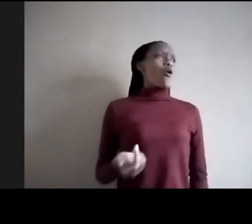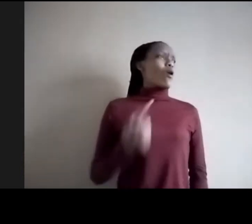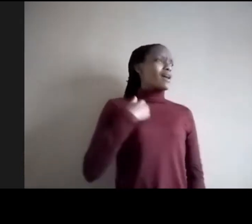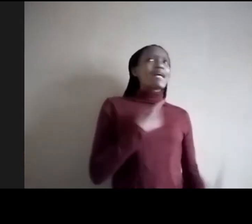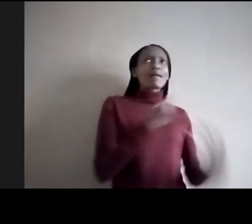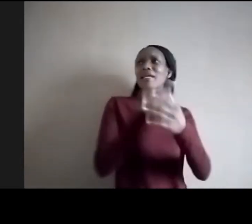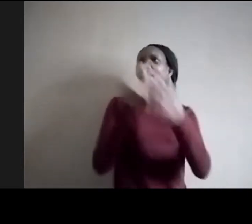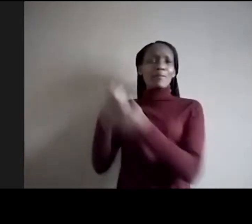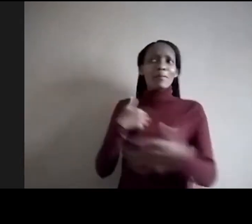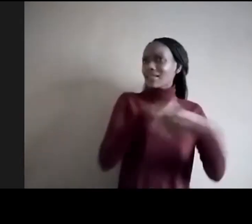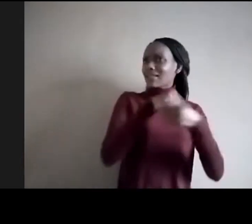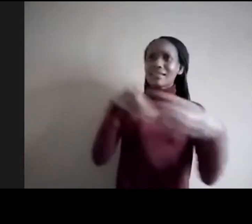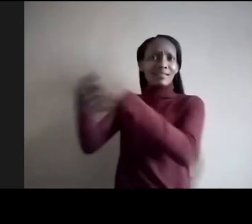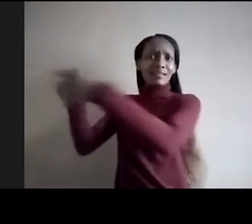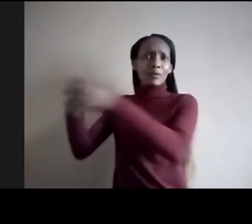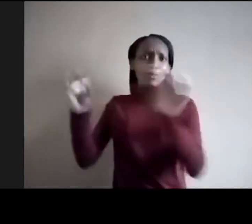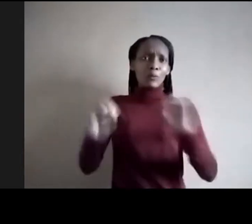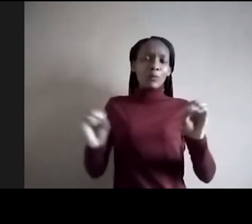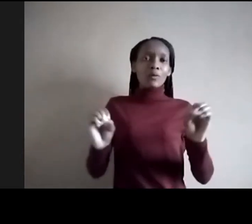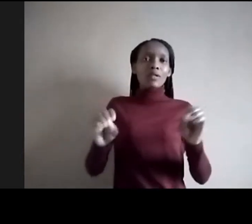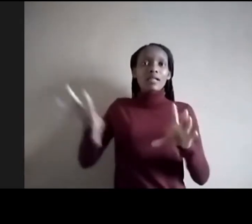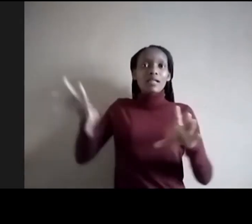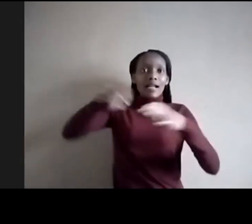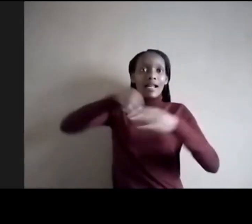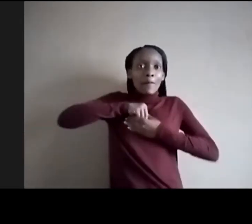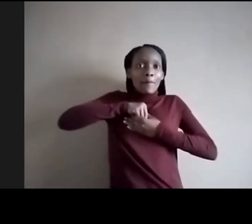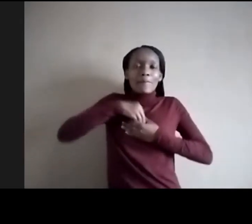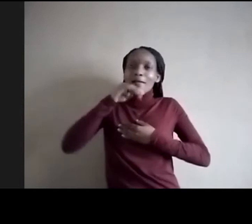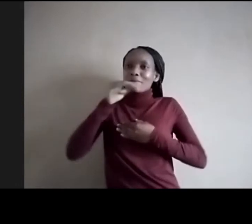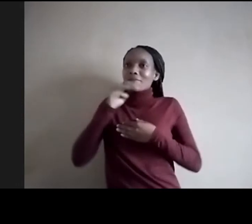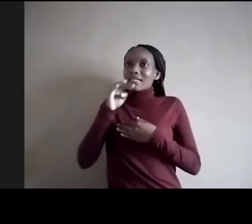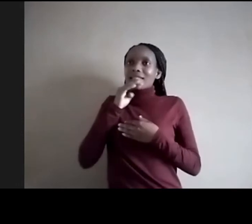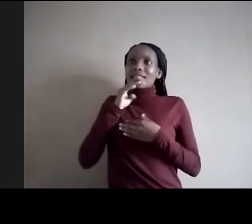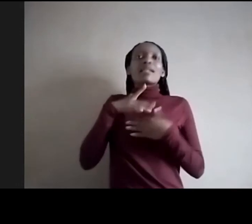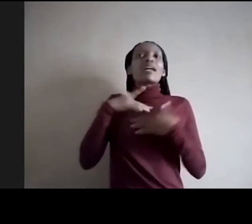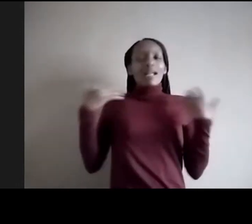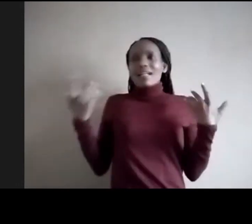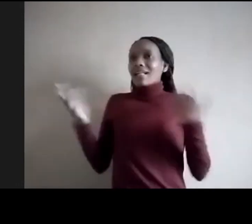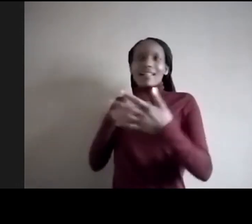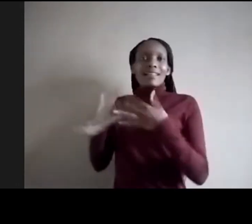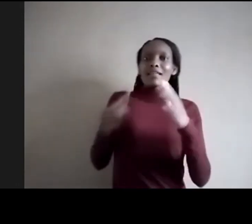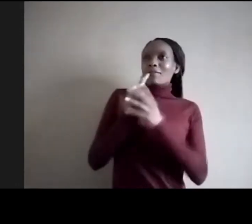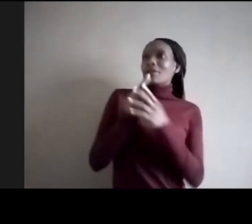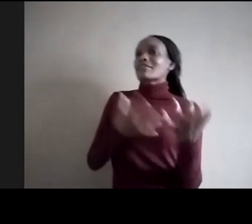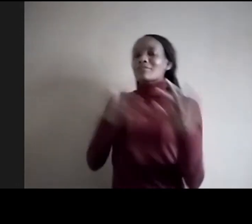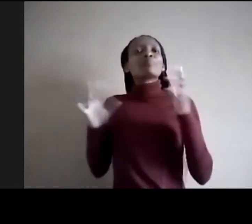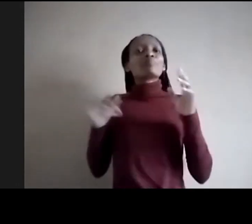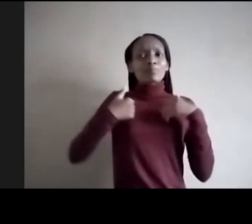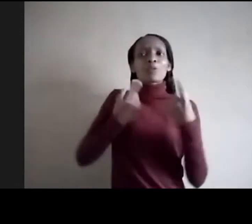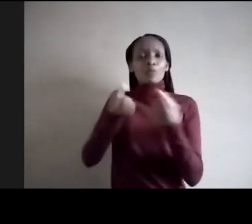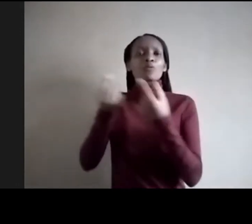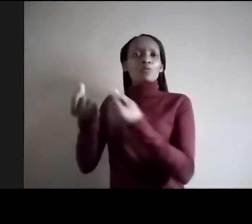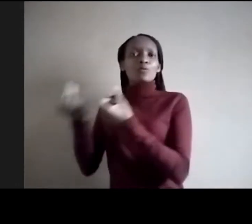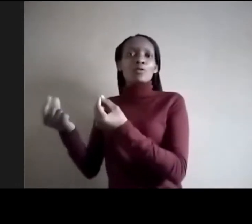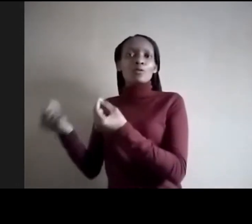To embrace means literally going with the flow, but not allowing the flow to determine your direction. You allowing the